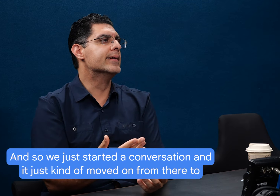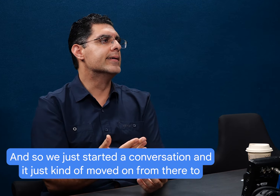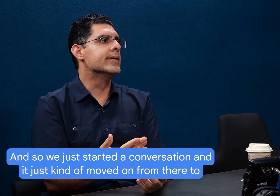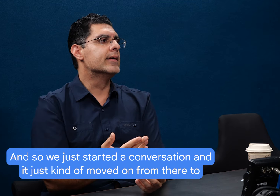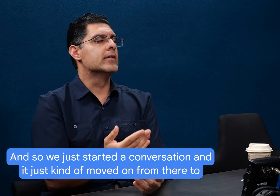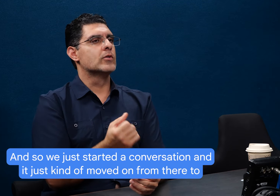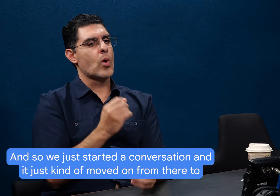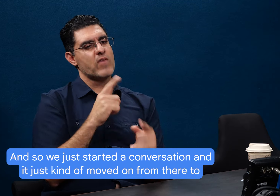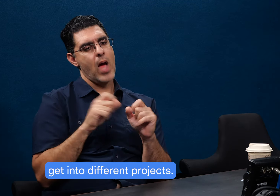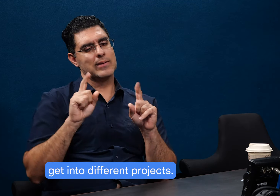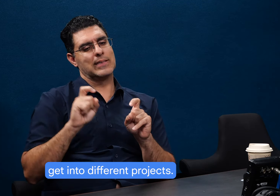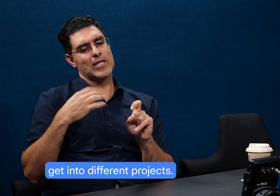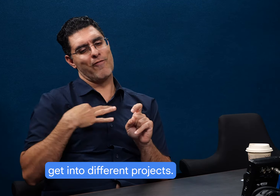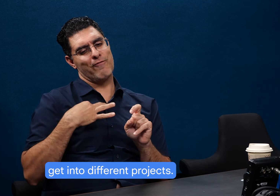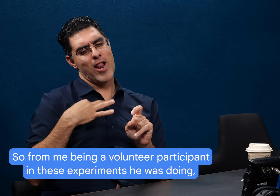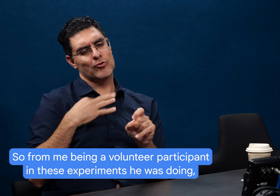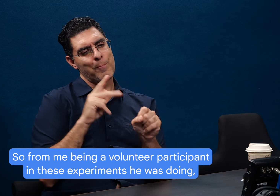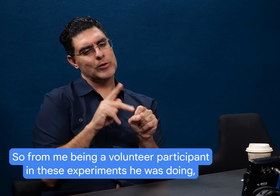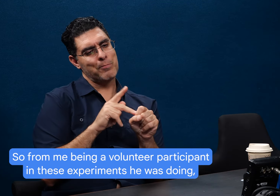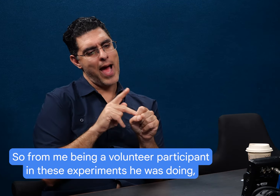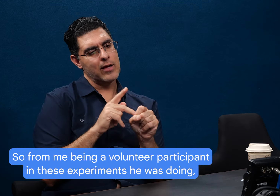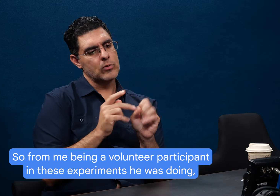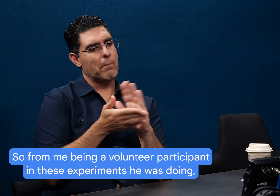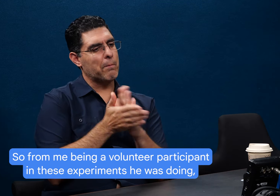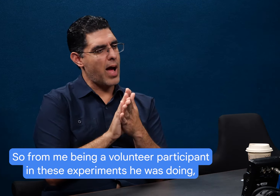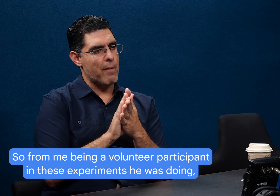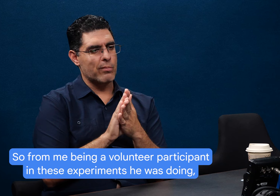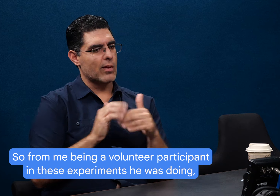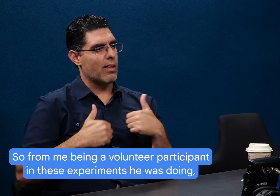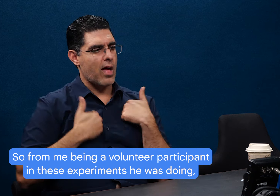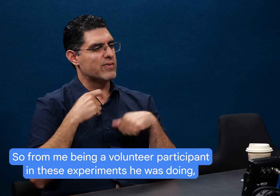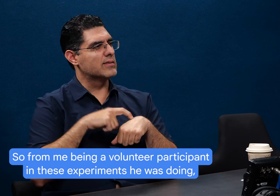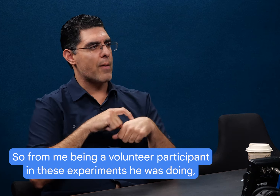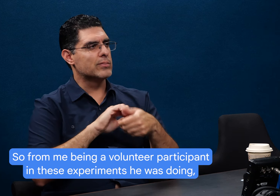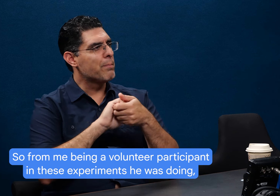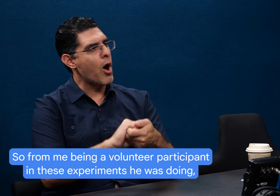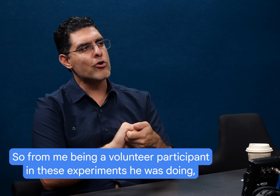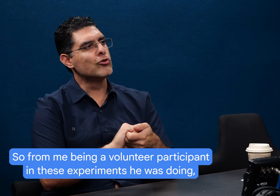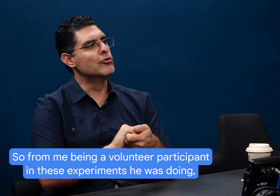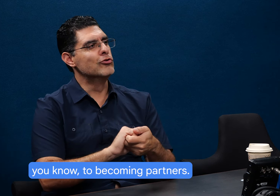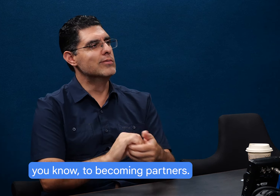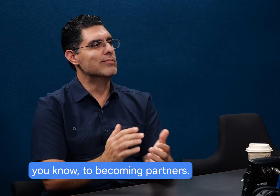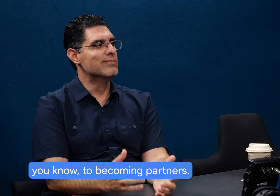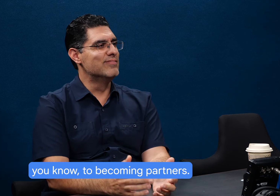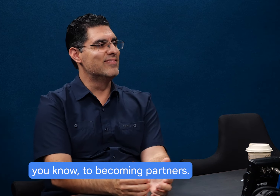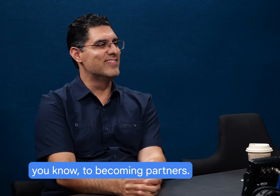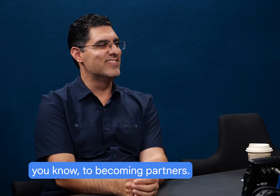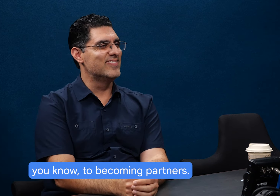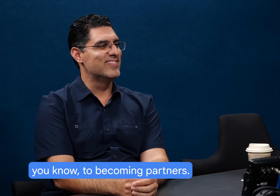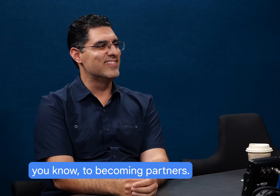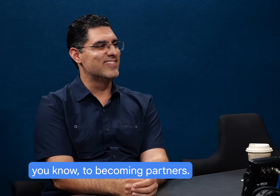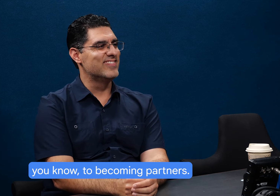it just kind of moved on from there to get into different projects. So from me being a volunteer participant in these experiments, he was doing, you know, to becoming